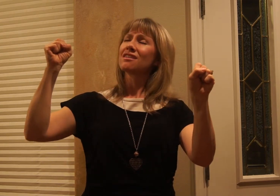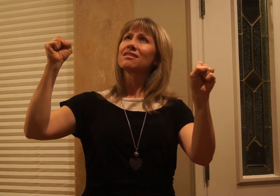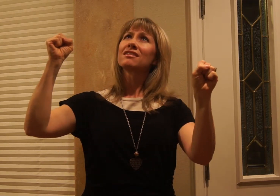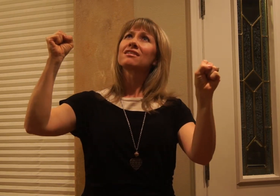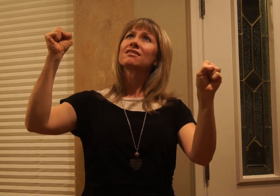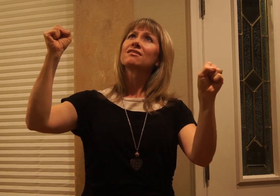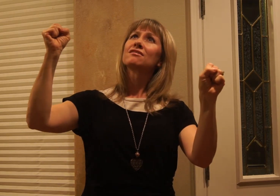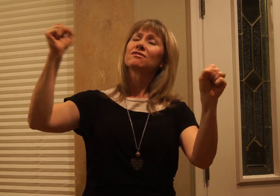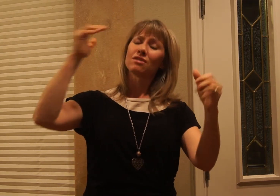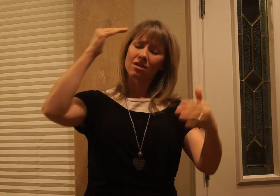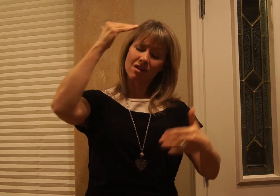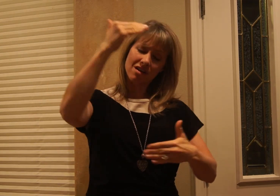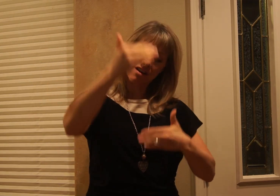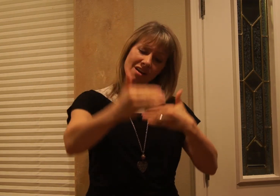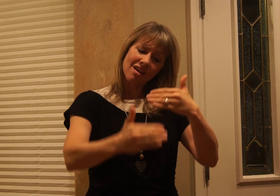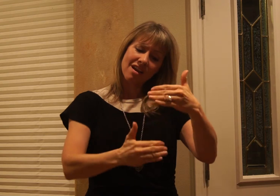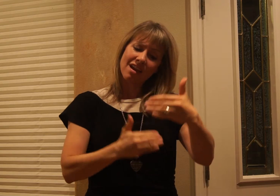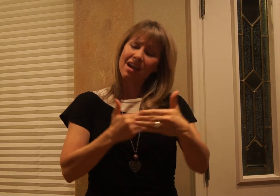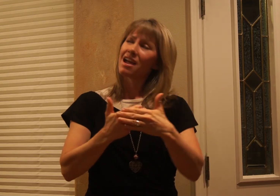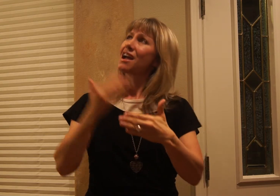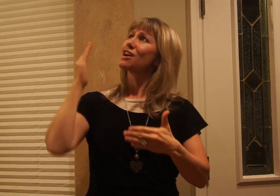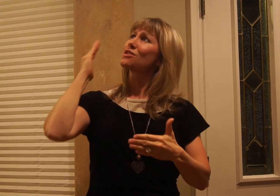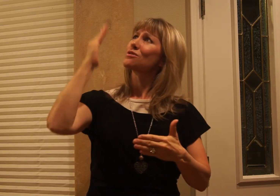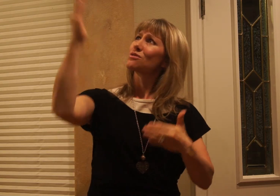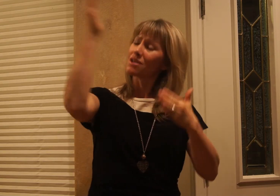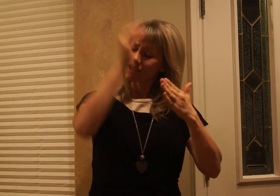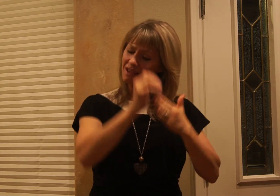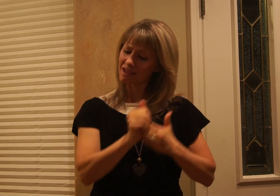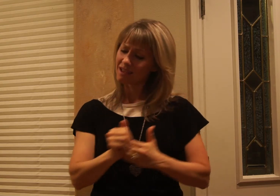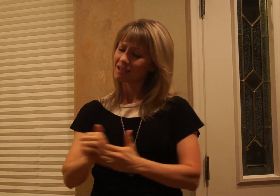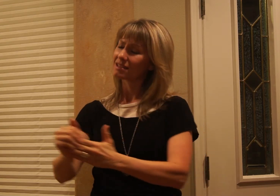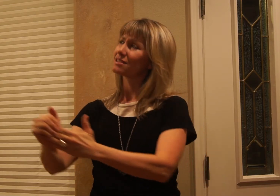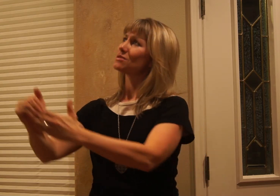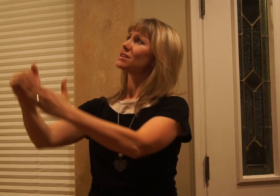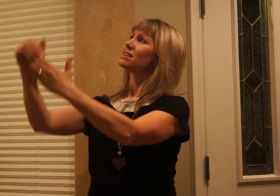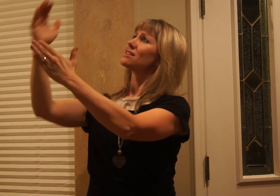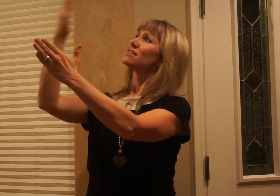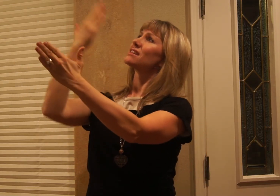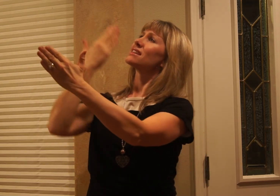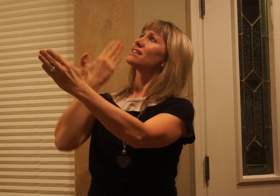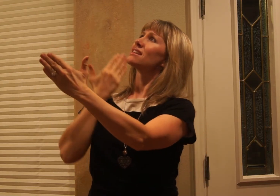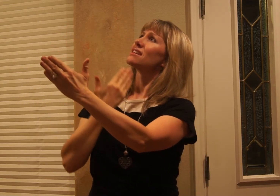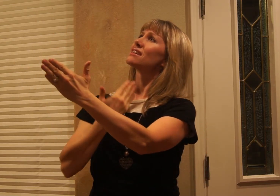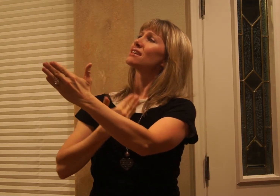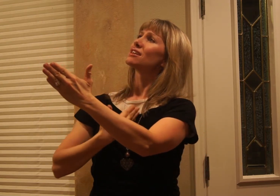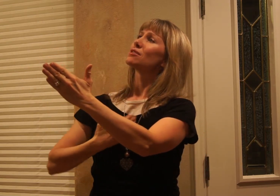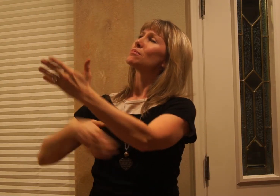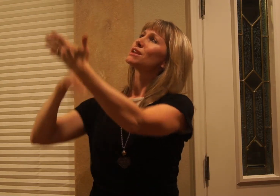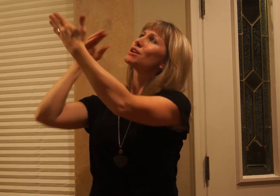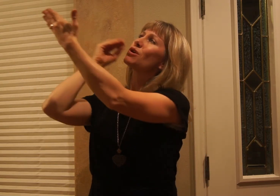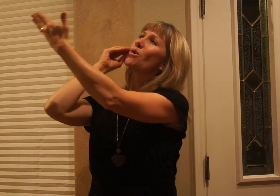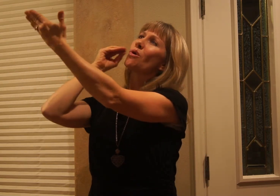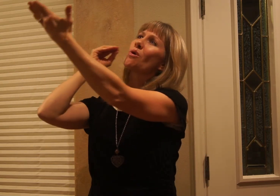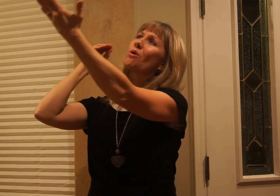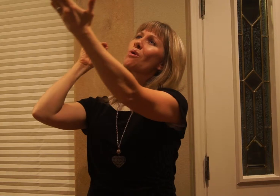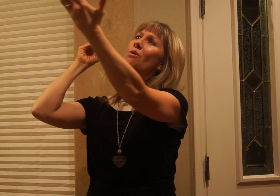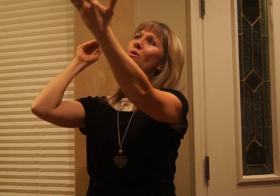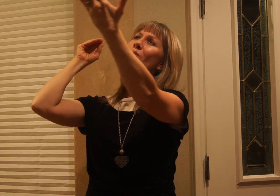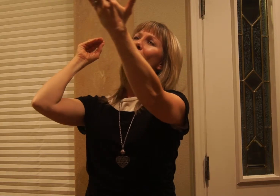thus far And grace will lead me home